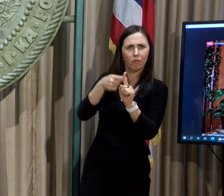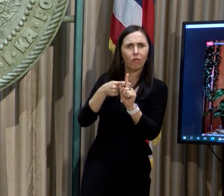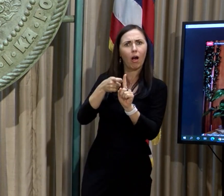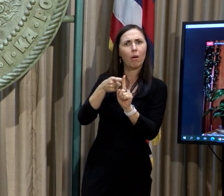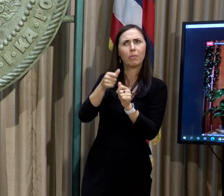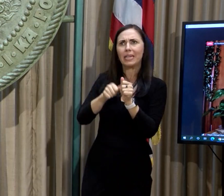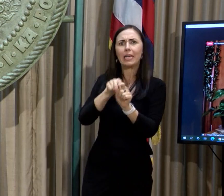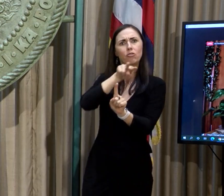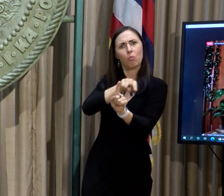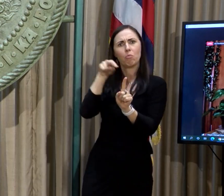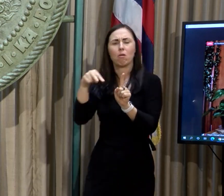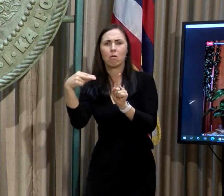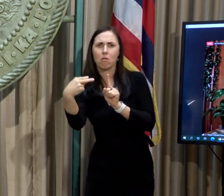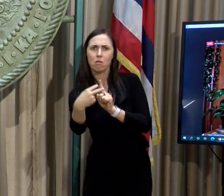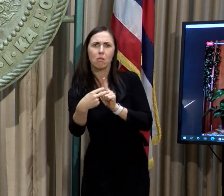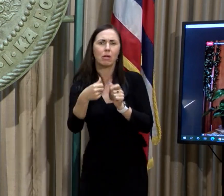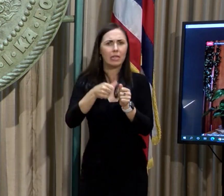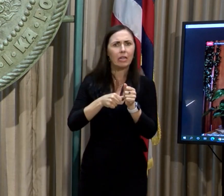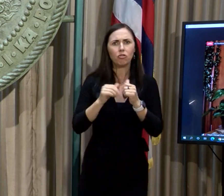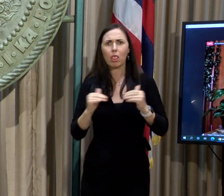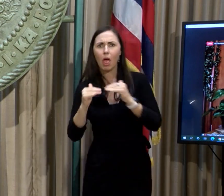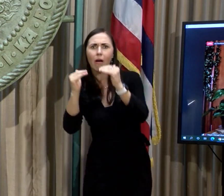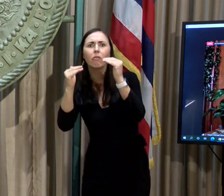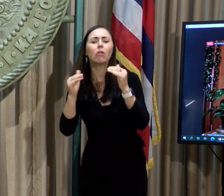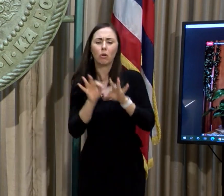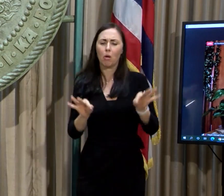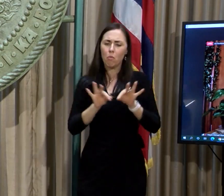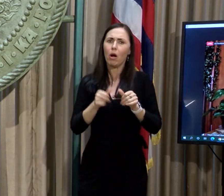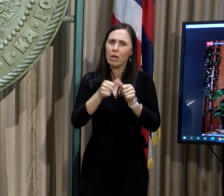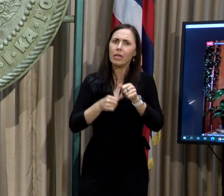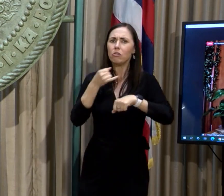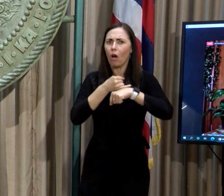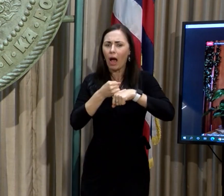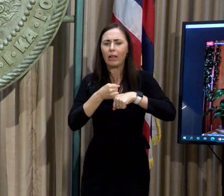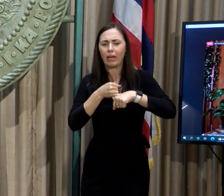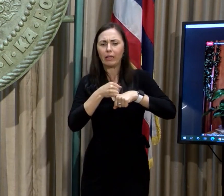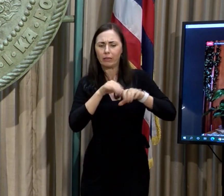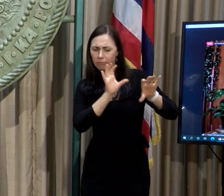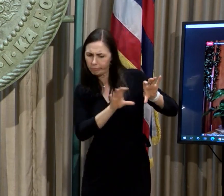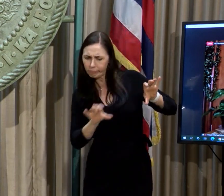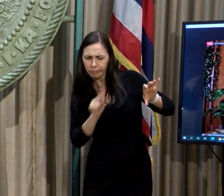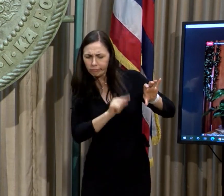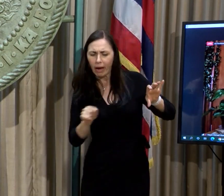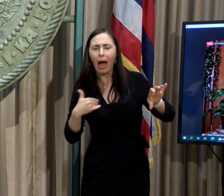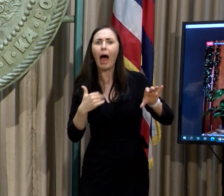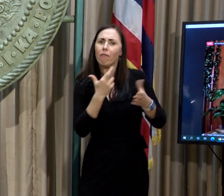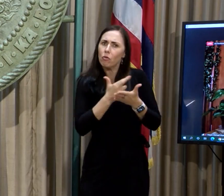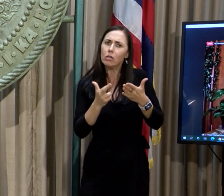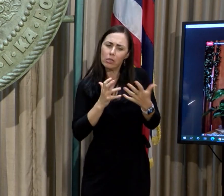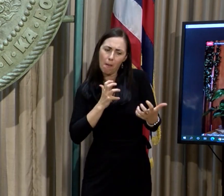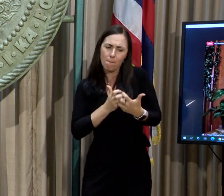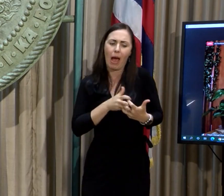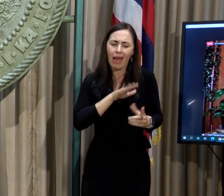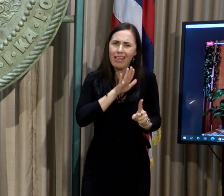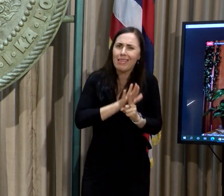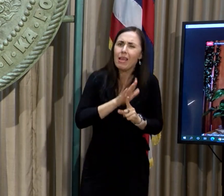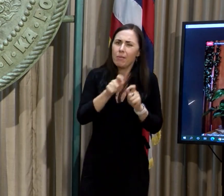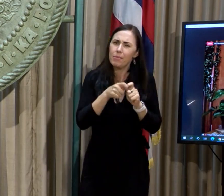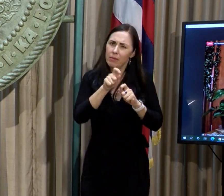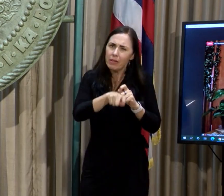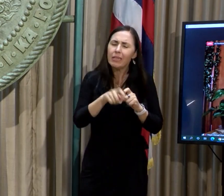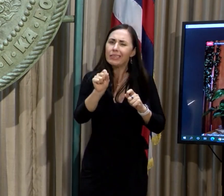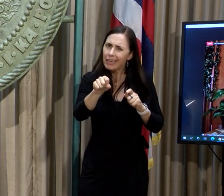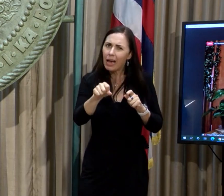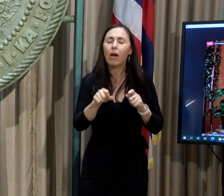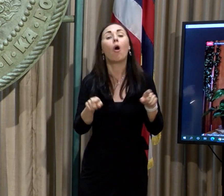that the counties have resources to implement programs that are specific to their counties. In